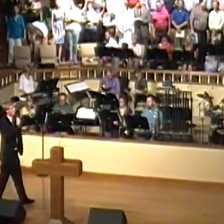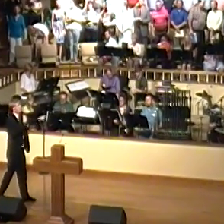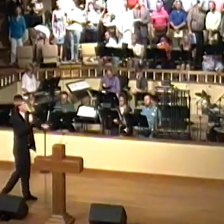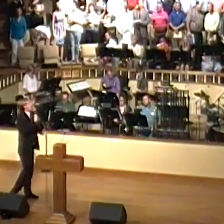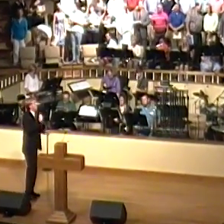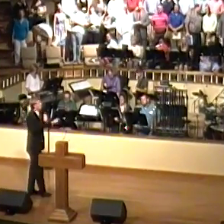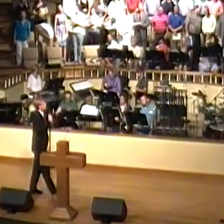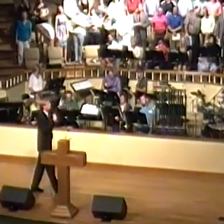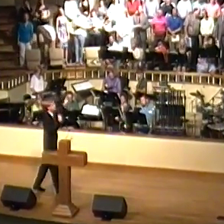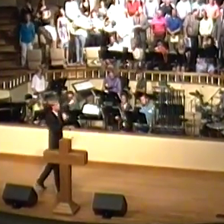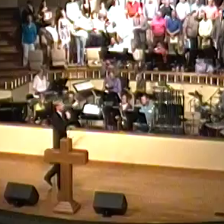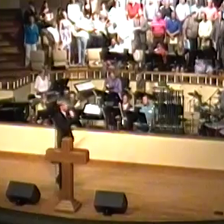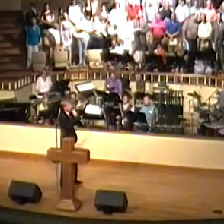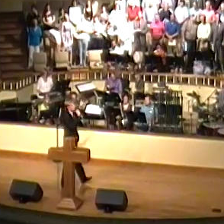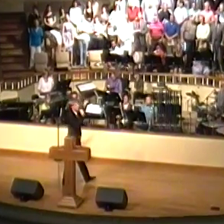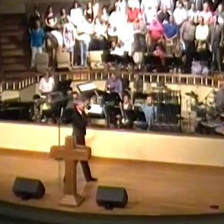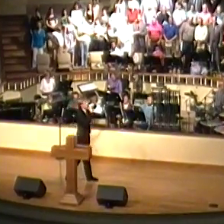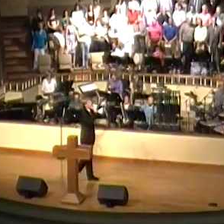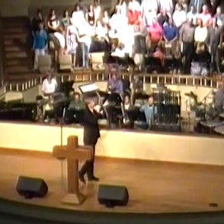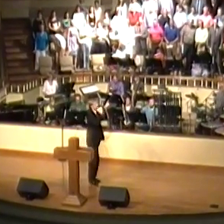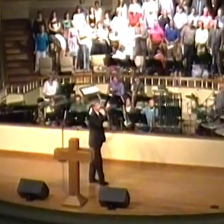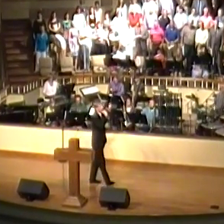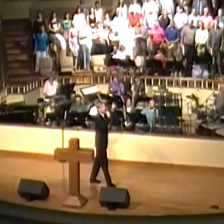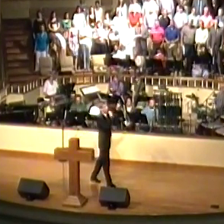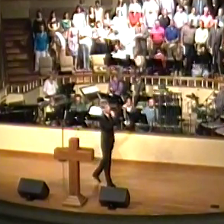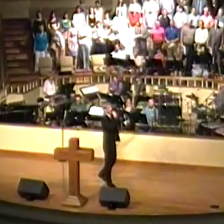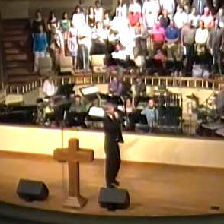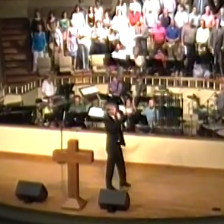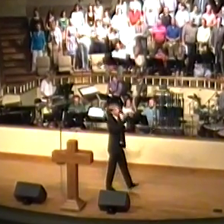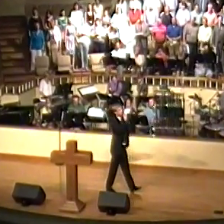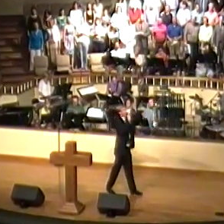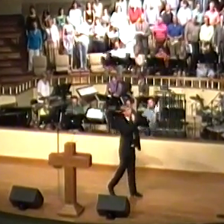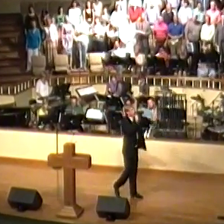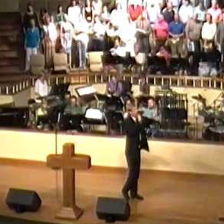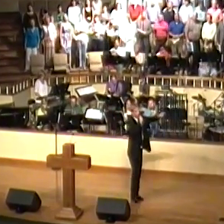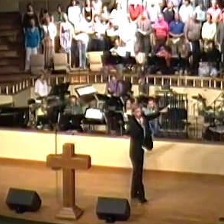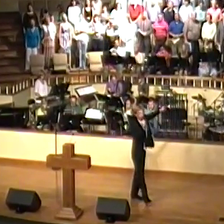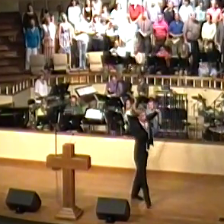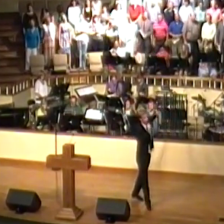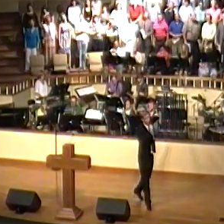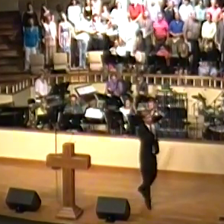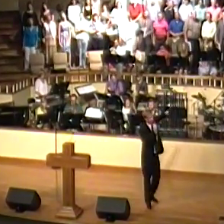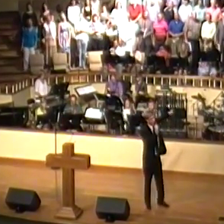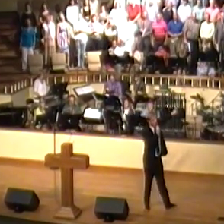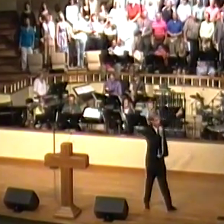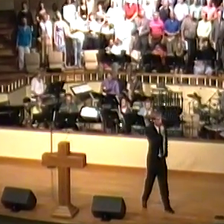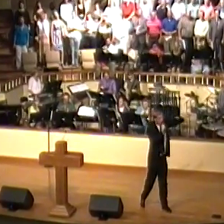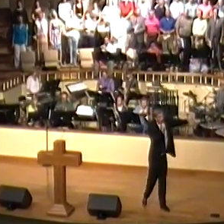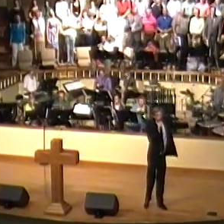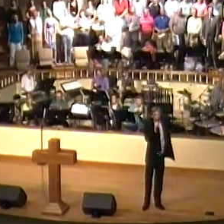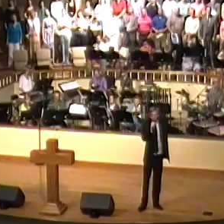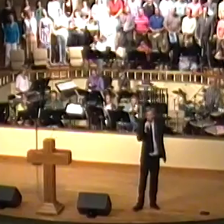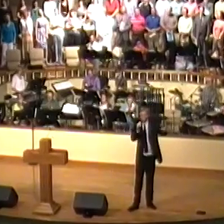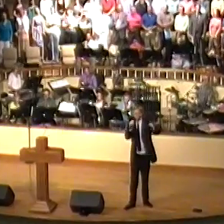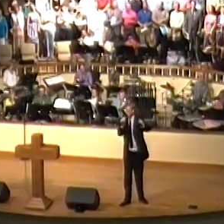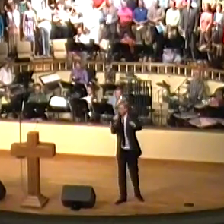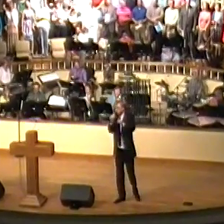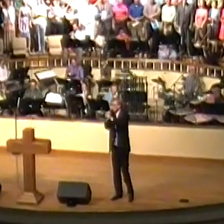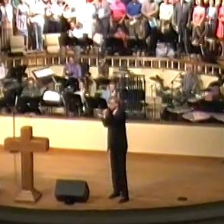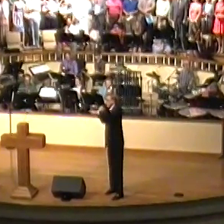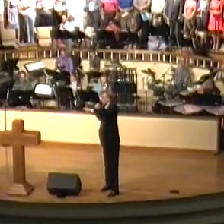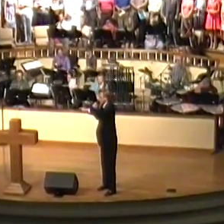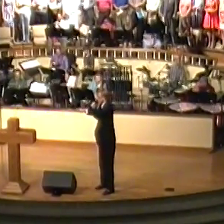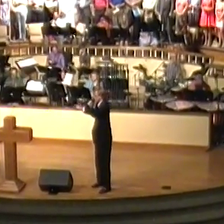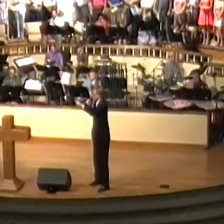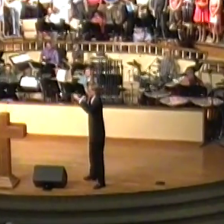of Jesus. You sing it, George. Don't let them sing. Oh, the